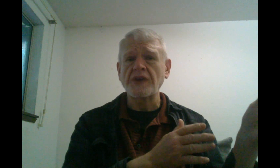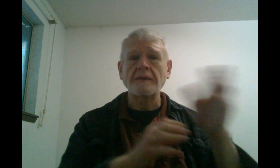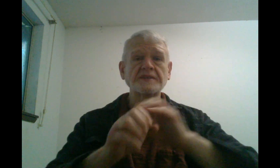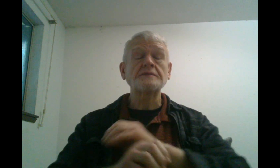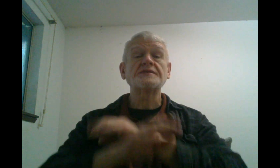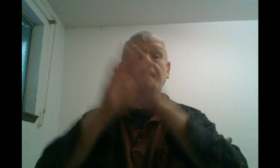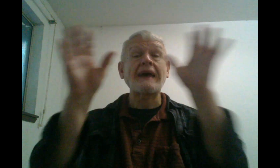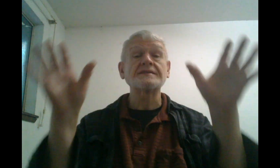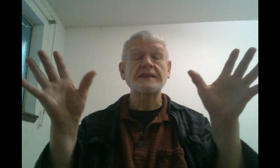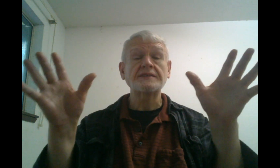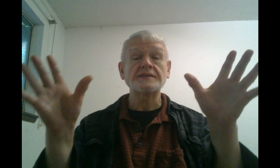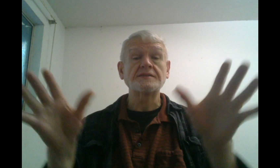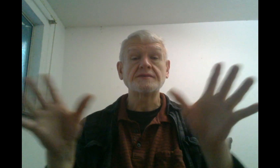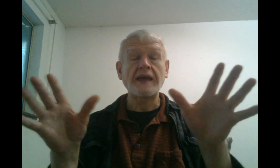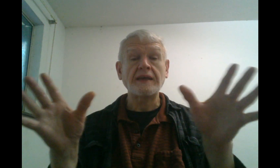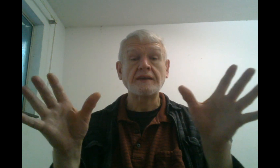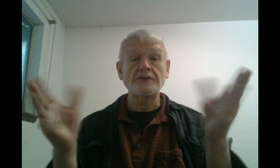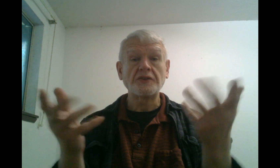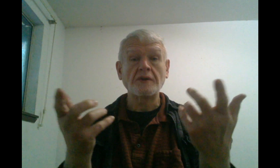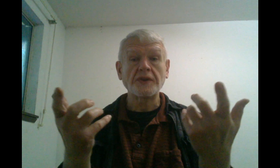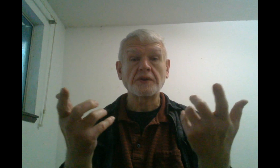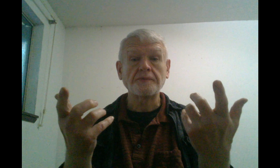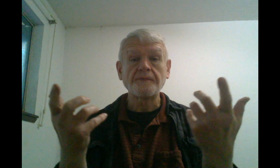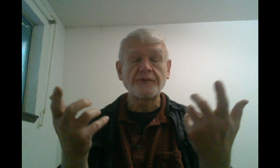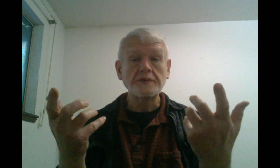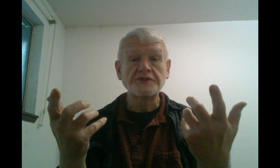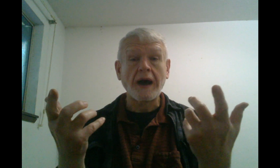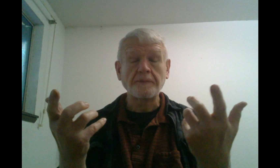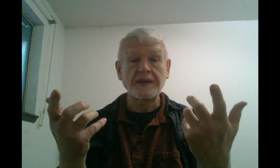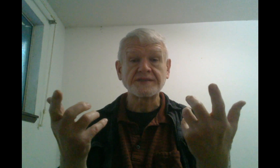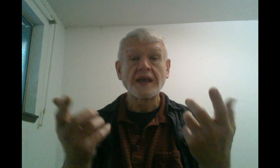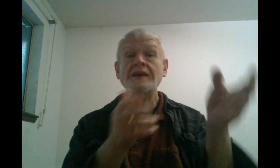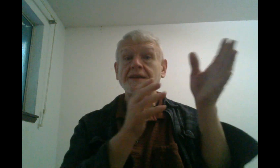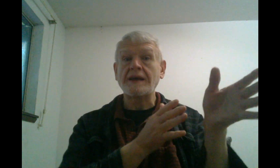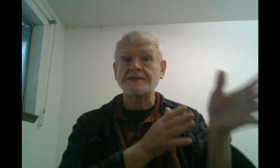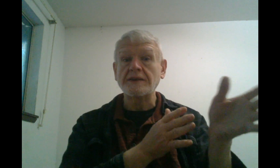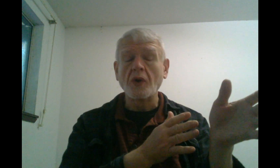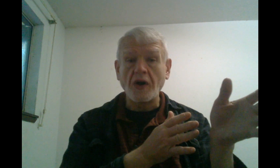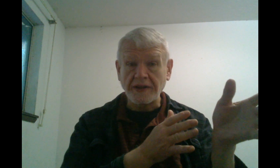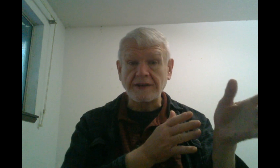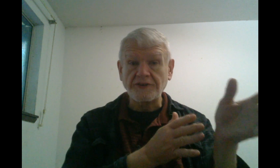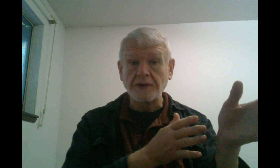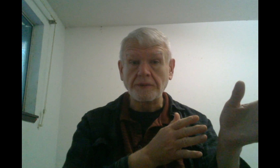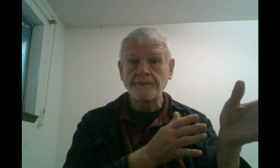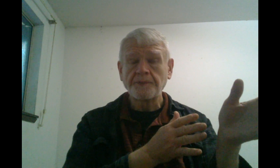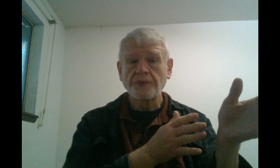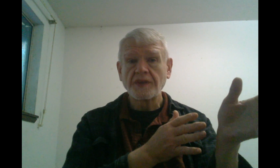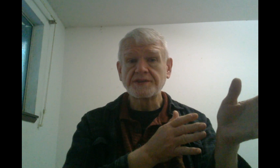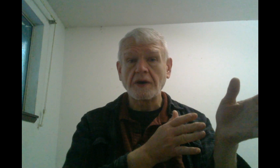time, because it was a gas station and, you know, little food shop place that has a U-Haul in it, too. So,